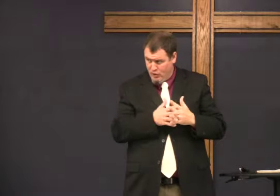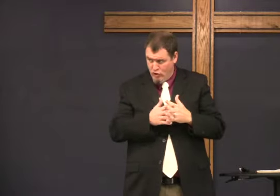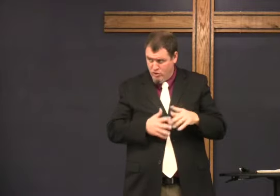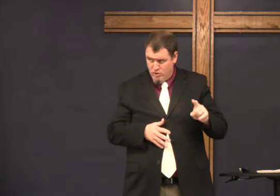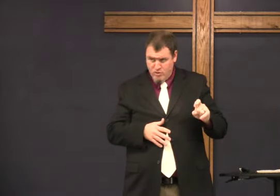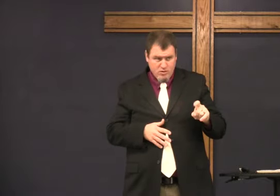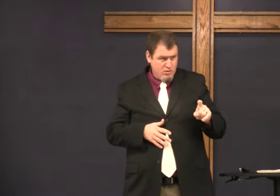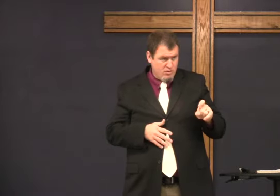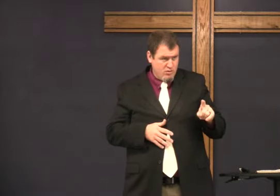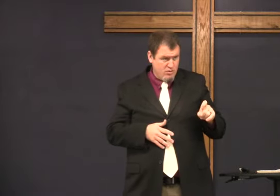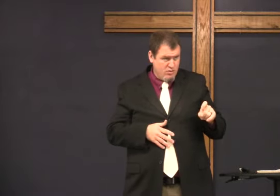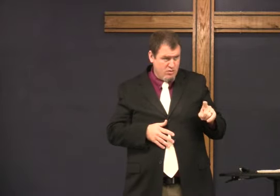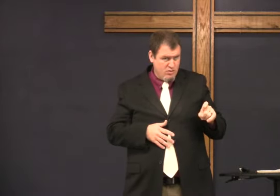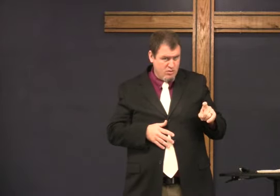Did you decide to be born an American?